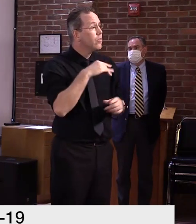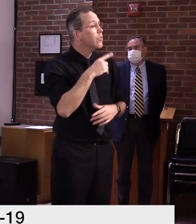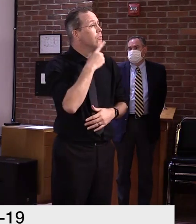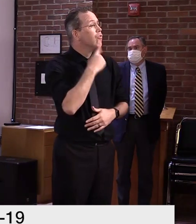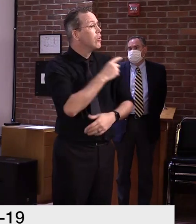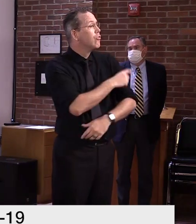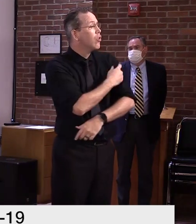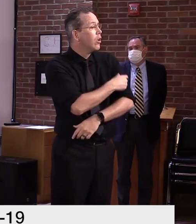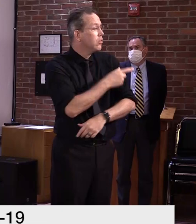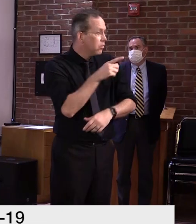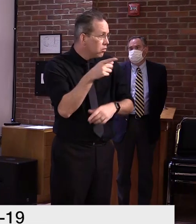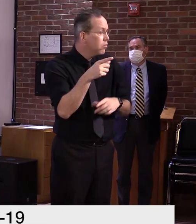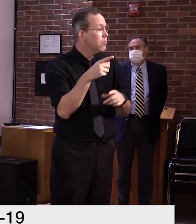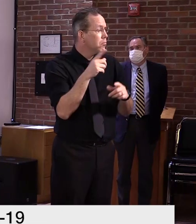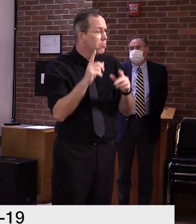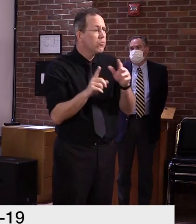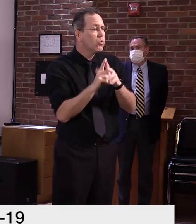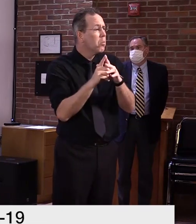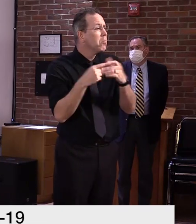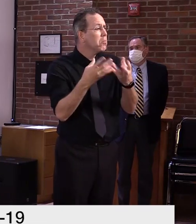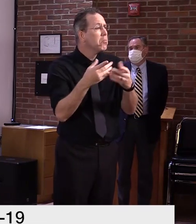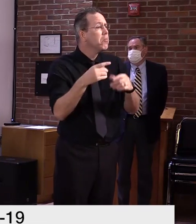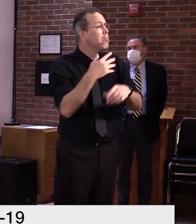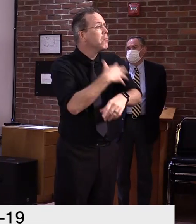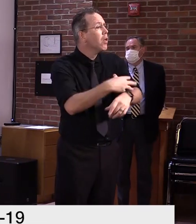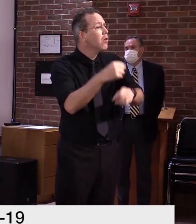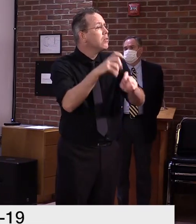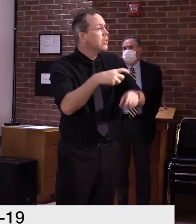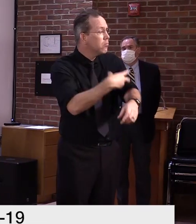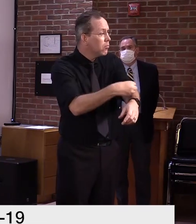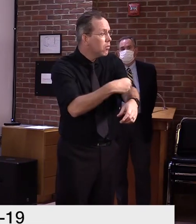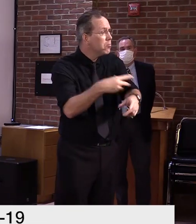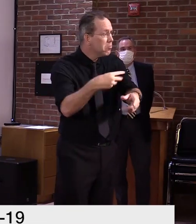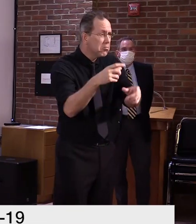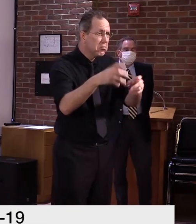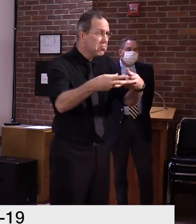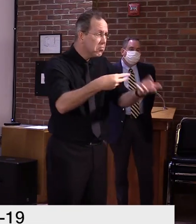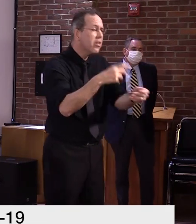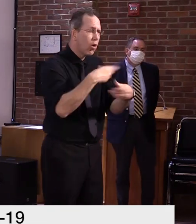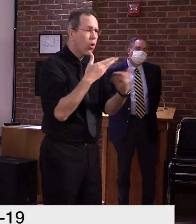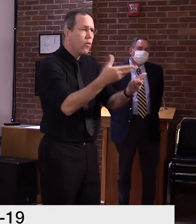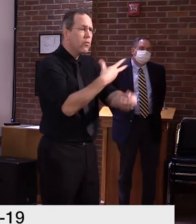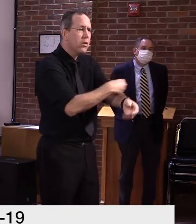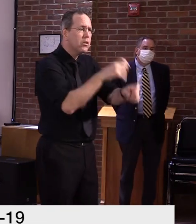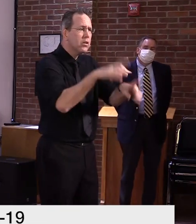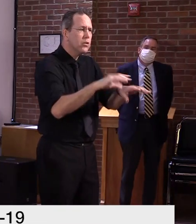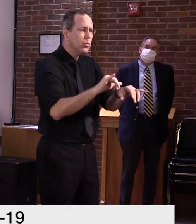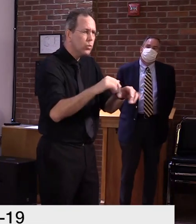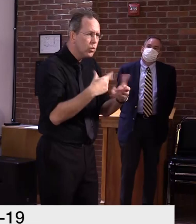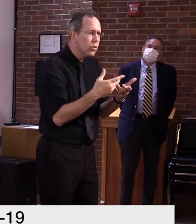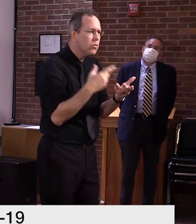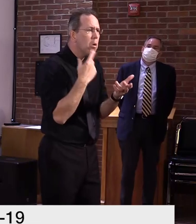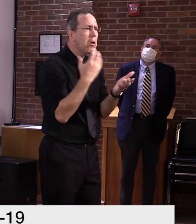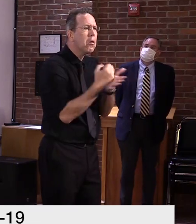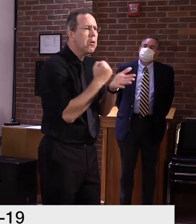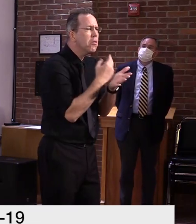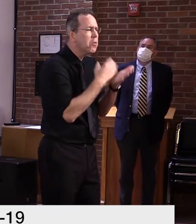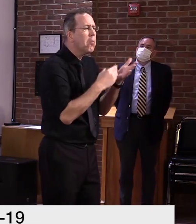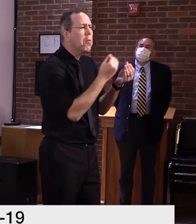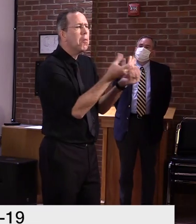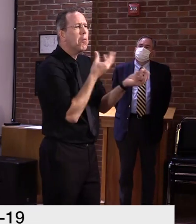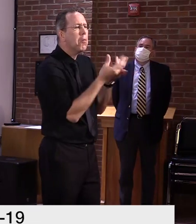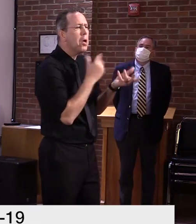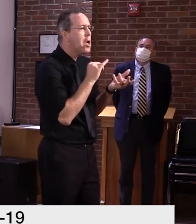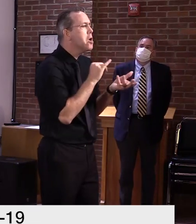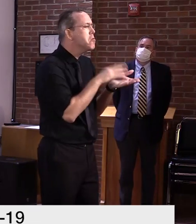donors to see if they have antibodies. And so we've gotten some results from that. Um, and again, those results on a small number, very